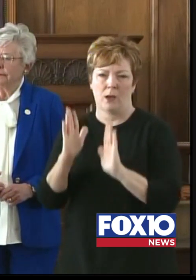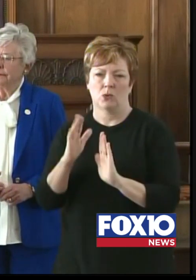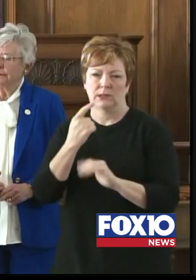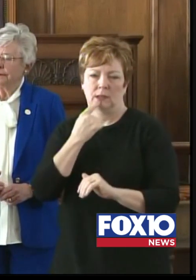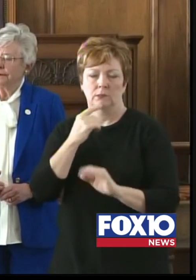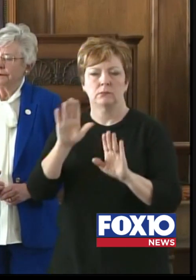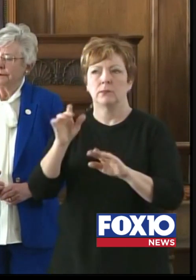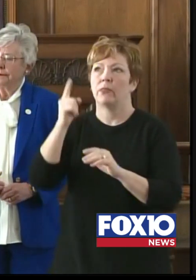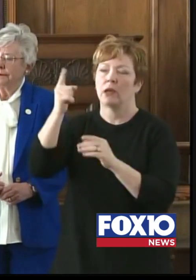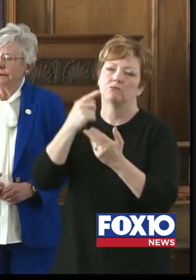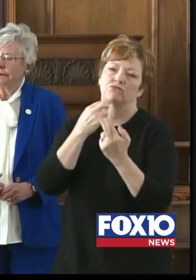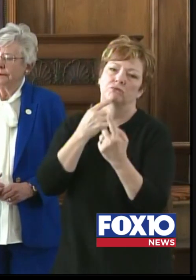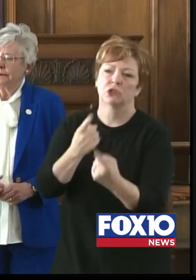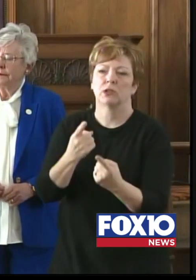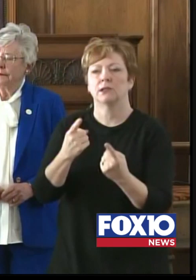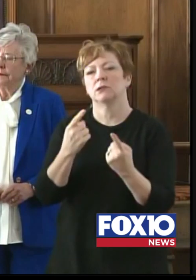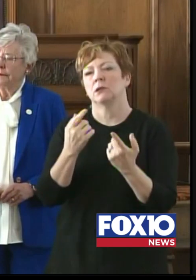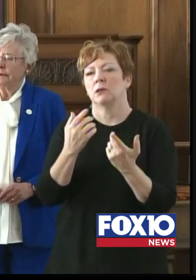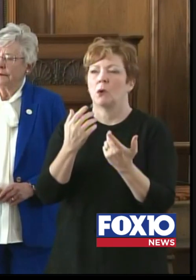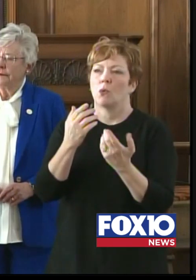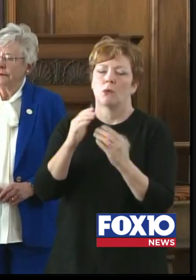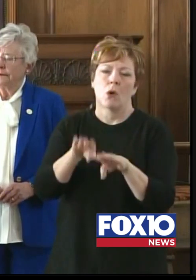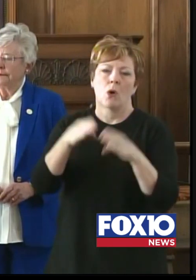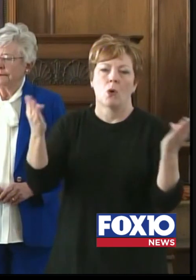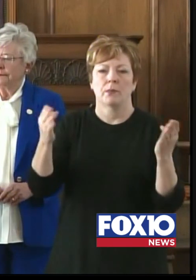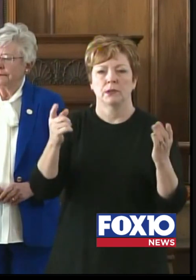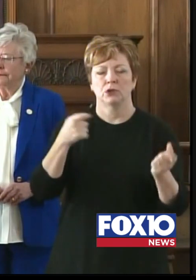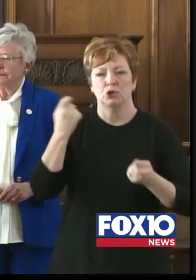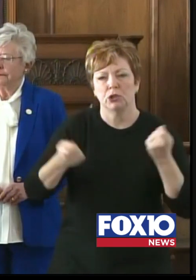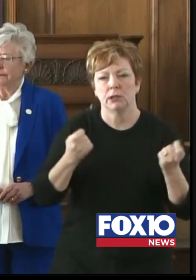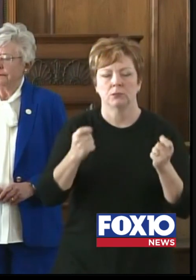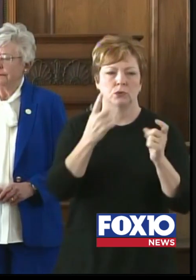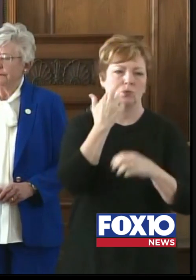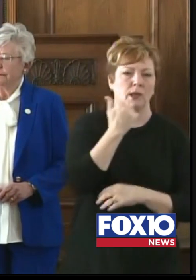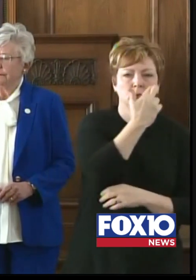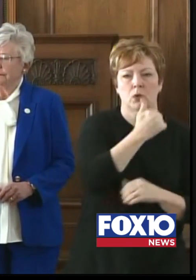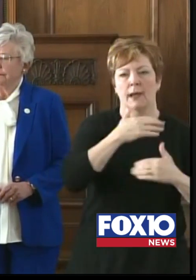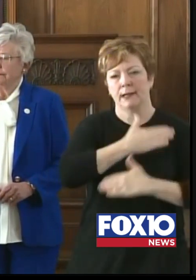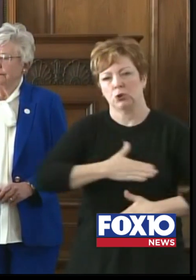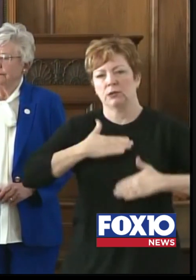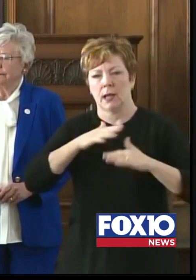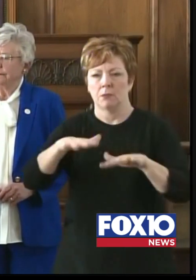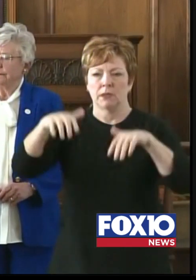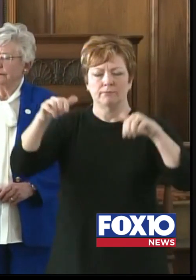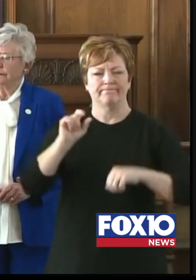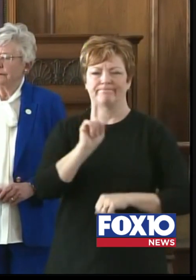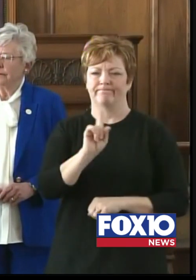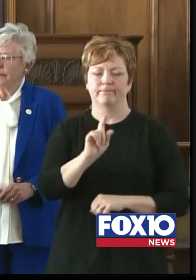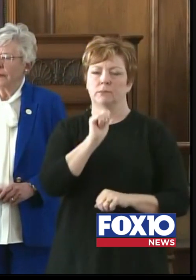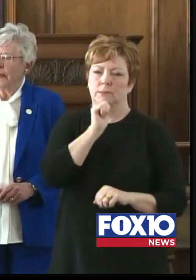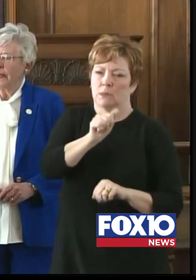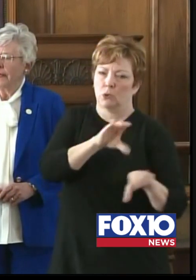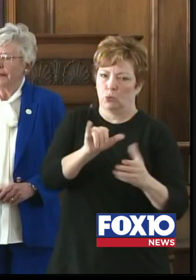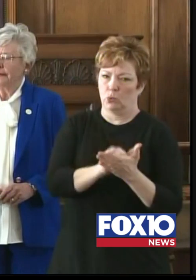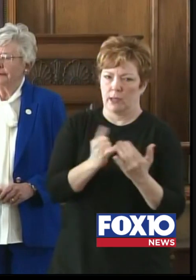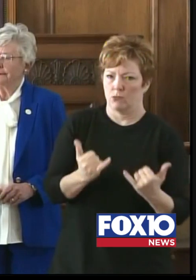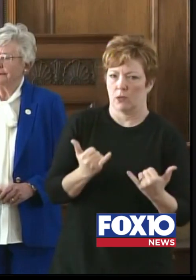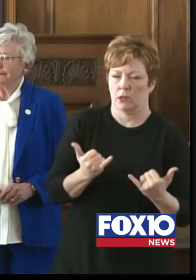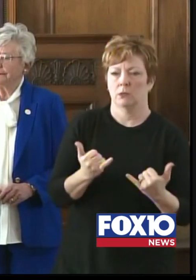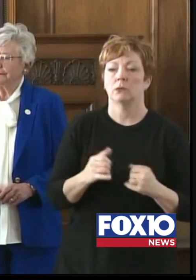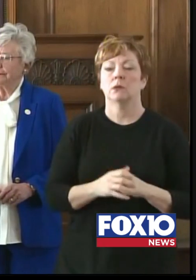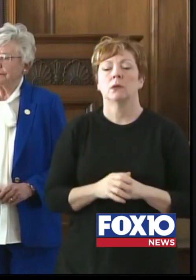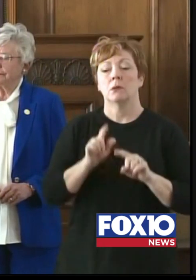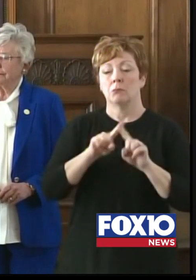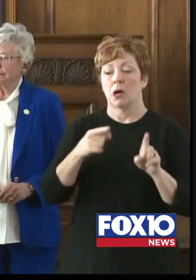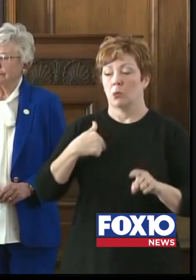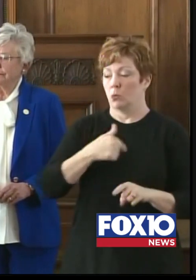venues and gyms and restaurants and a number of other things that we're not doing at this time. But we do think what